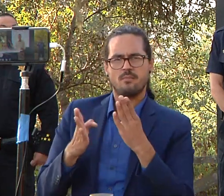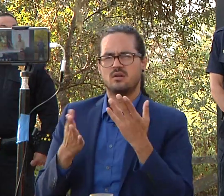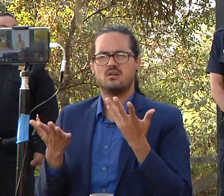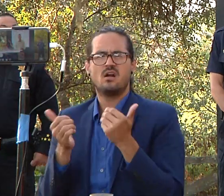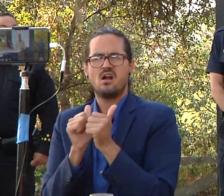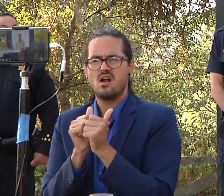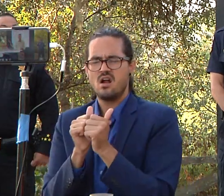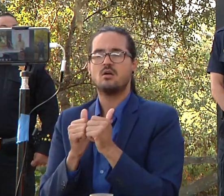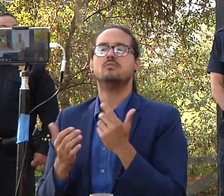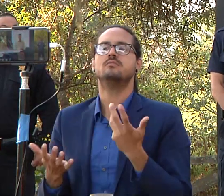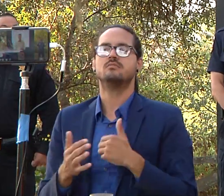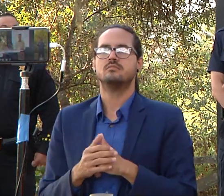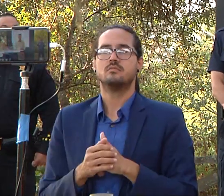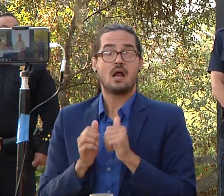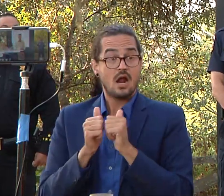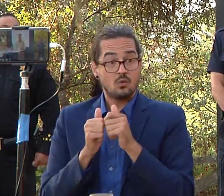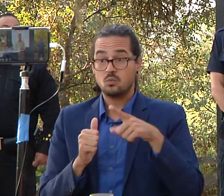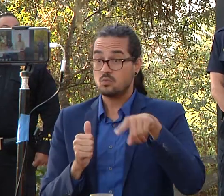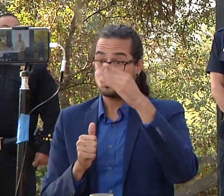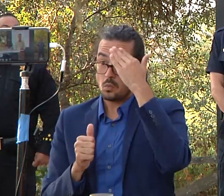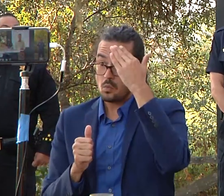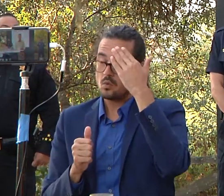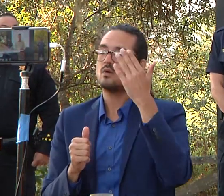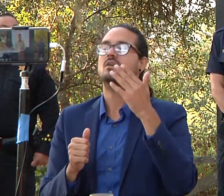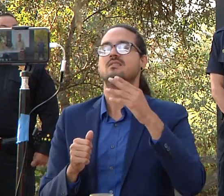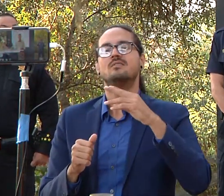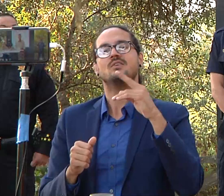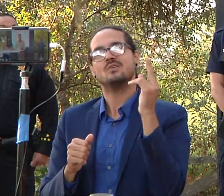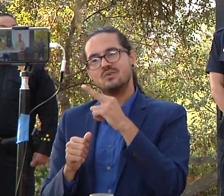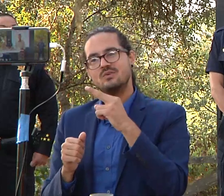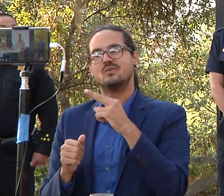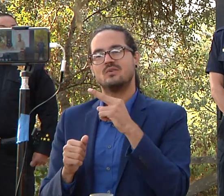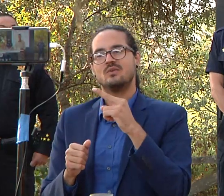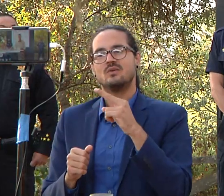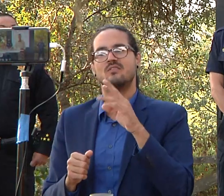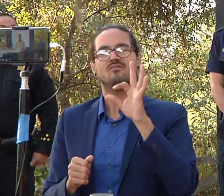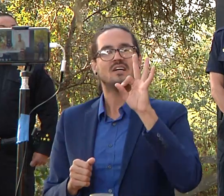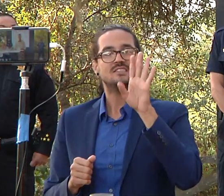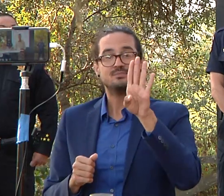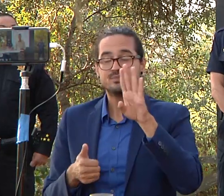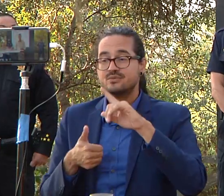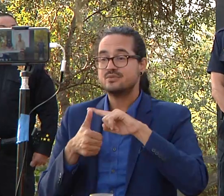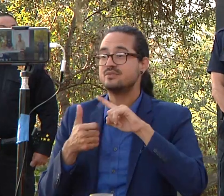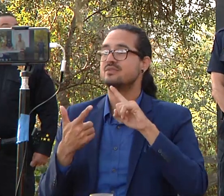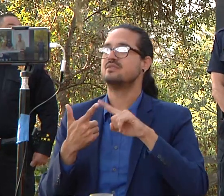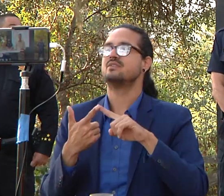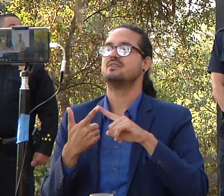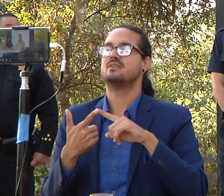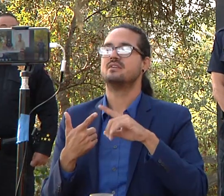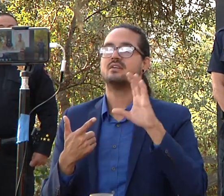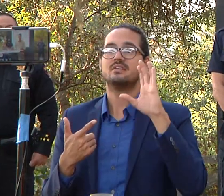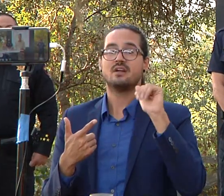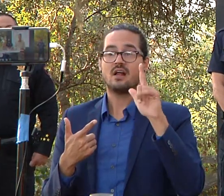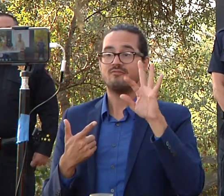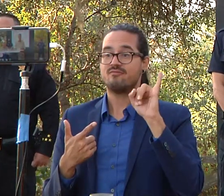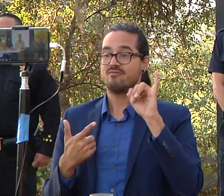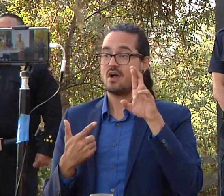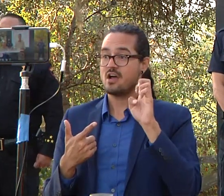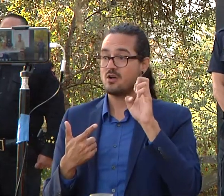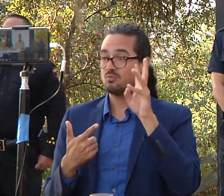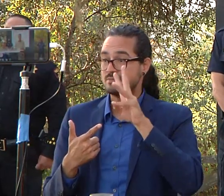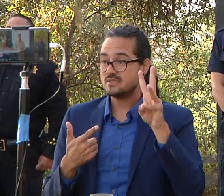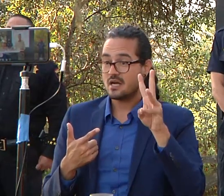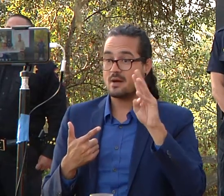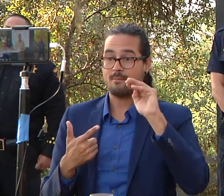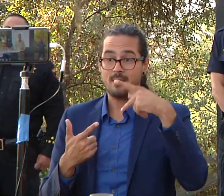attention to our social media to our facebook page to cal fire uh to cal fires map as you heard chief larkin mentioned with regards to knowing your